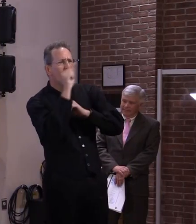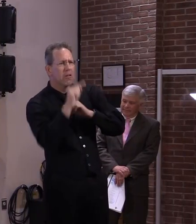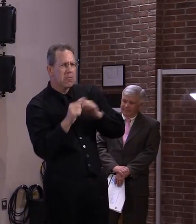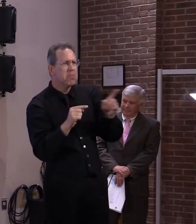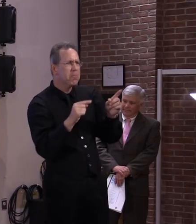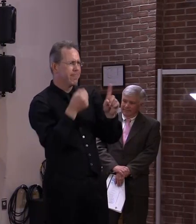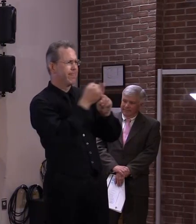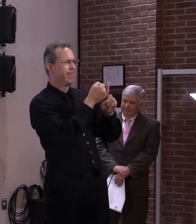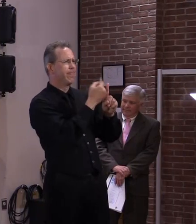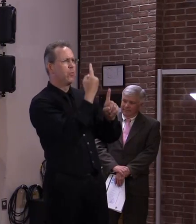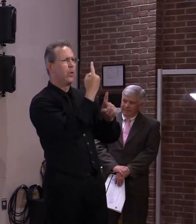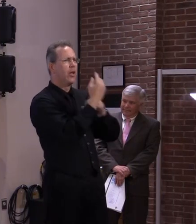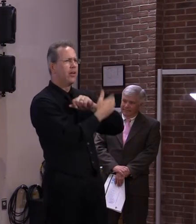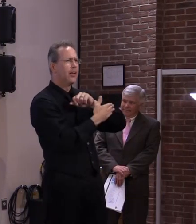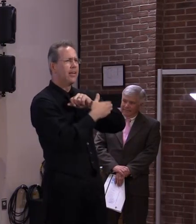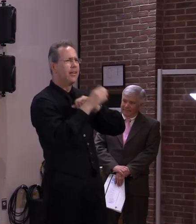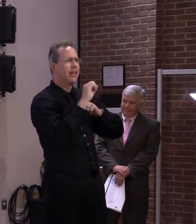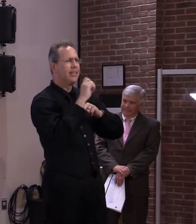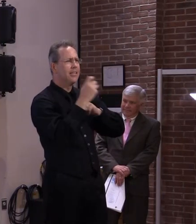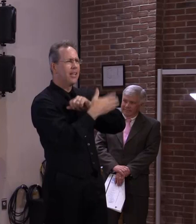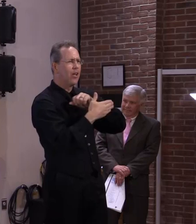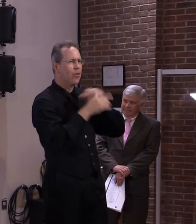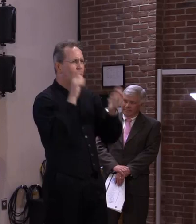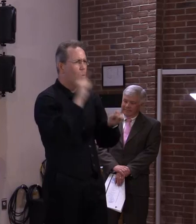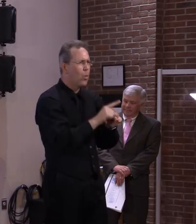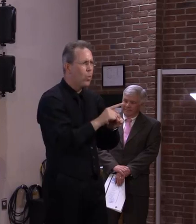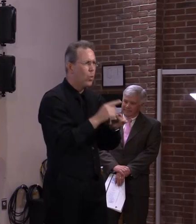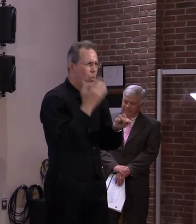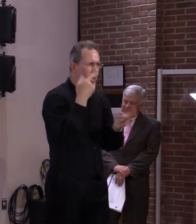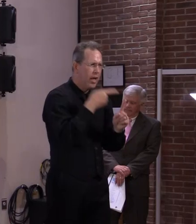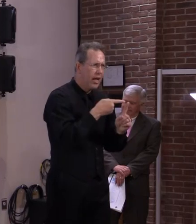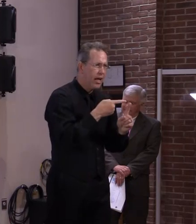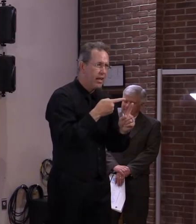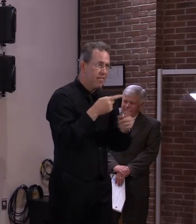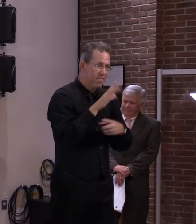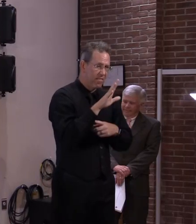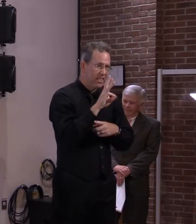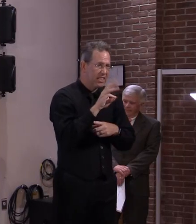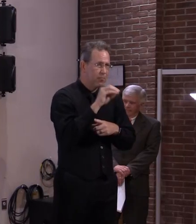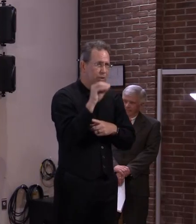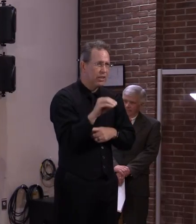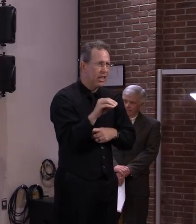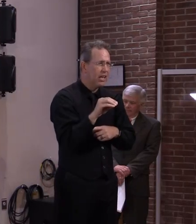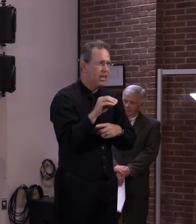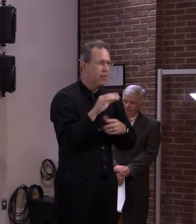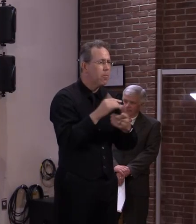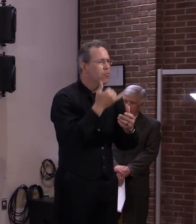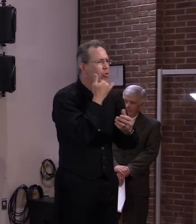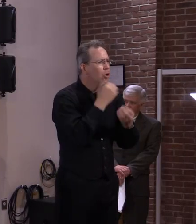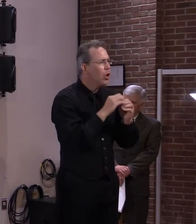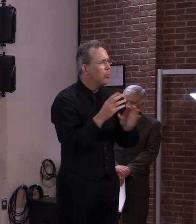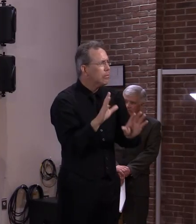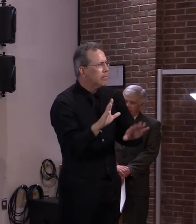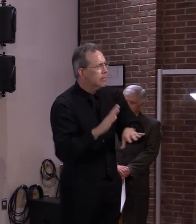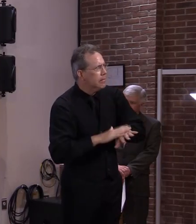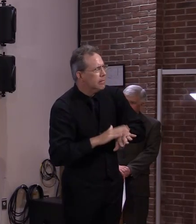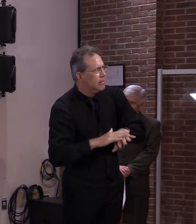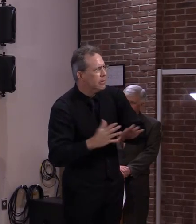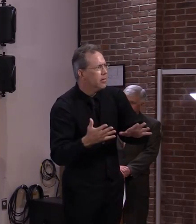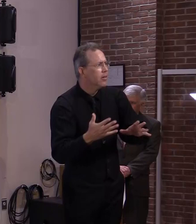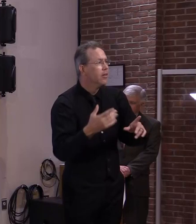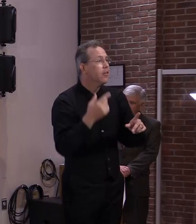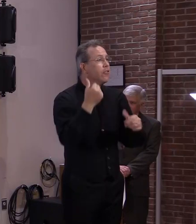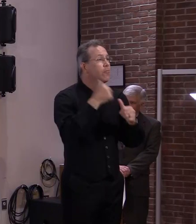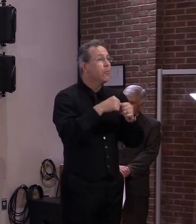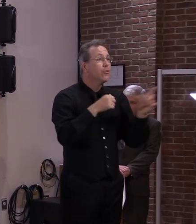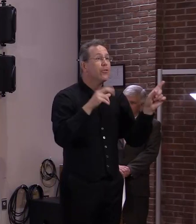more to see if it's really as low as the number 56 percent it could be a little higher you may recall the state of new hampshire just